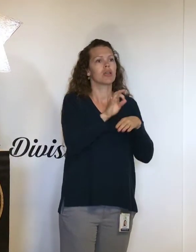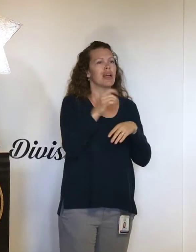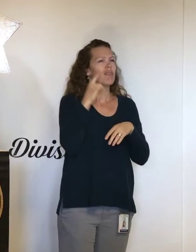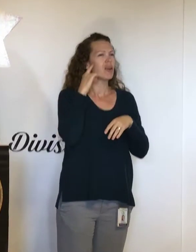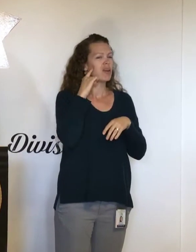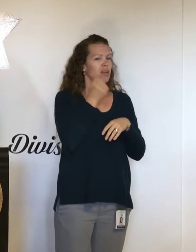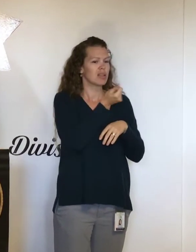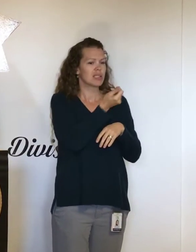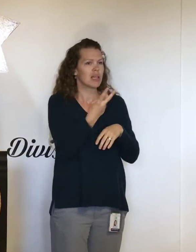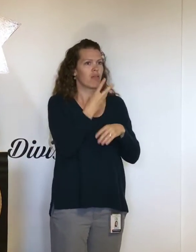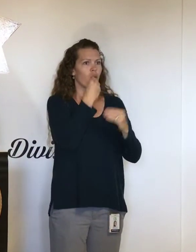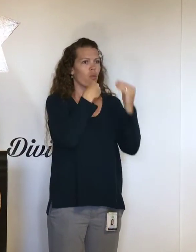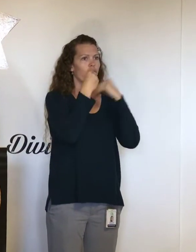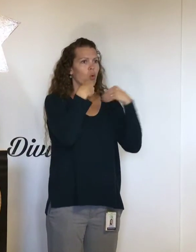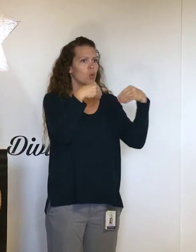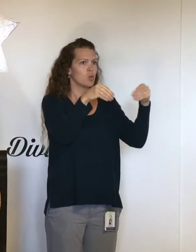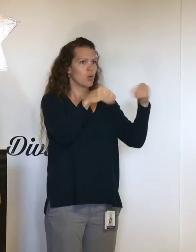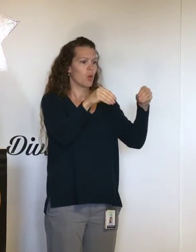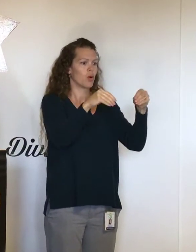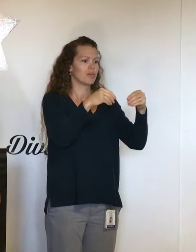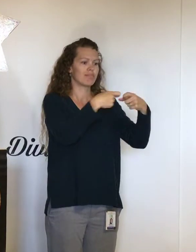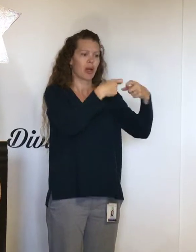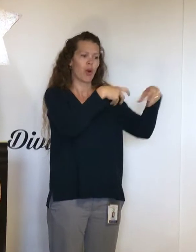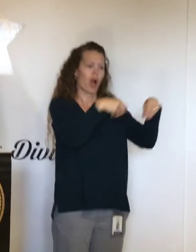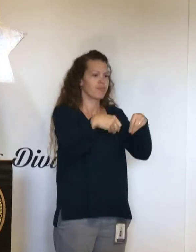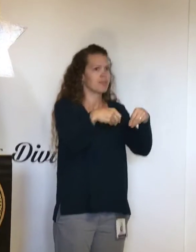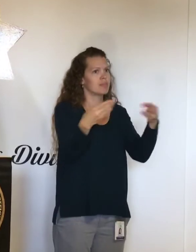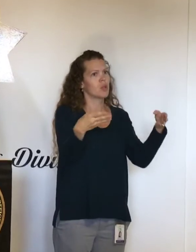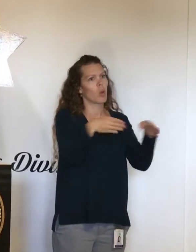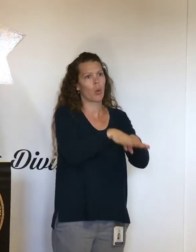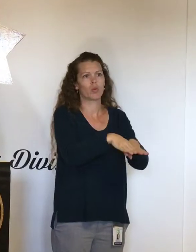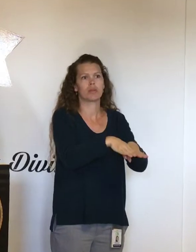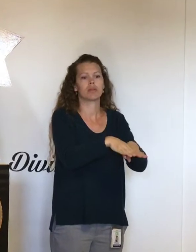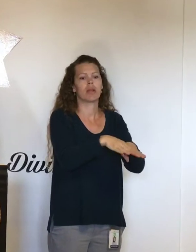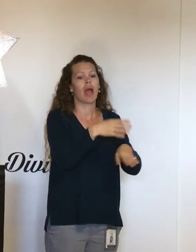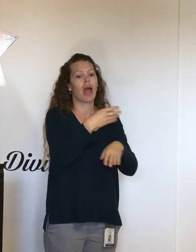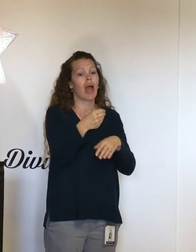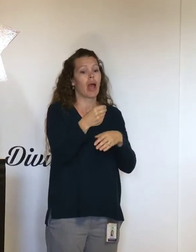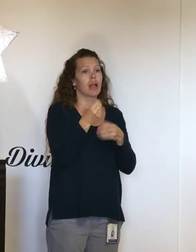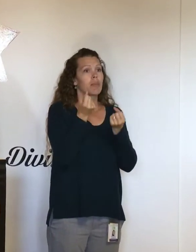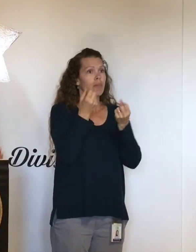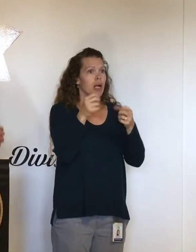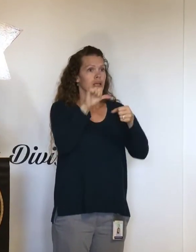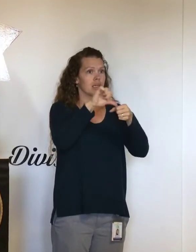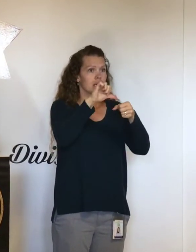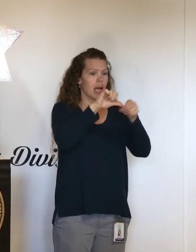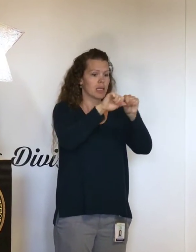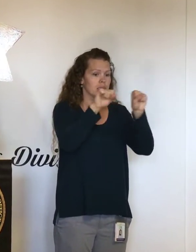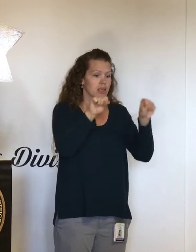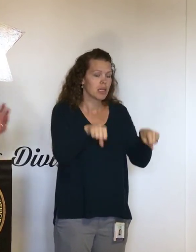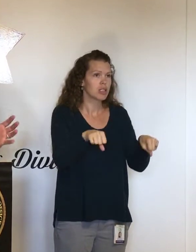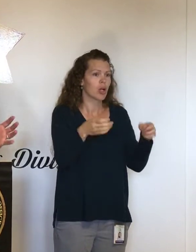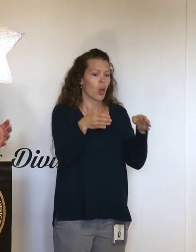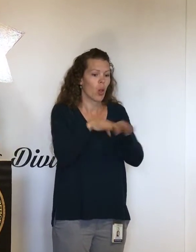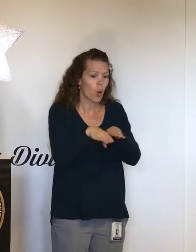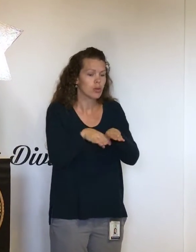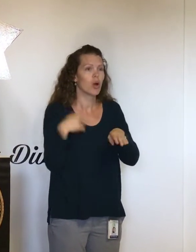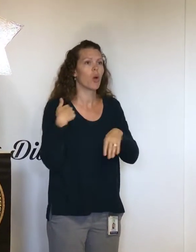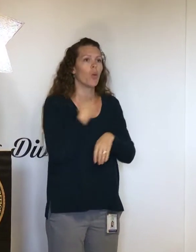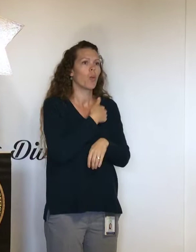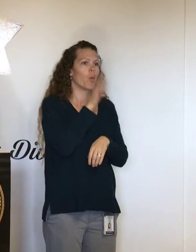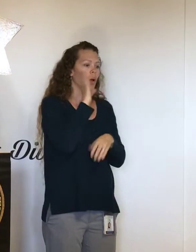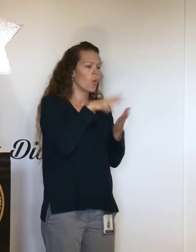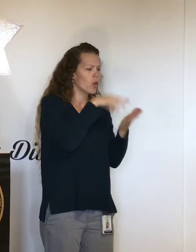down now because of lack of power. Gas stations. We are also going to be taking a list of the gas stations that are open.